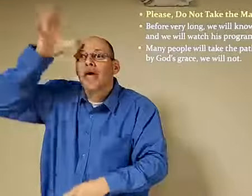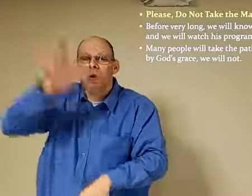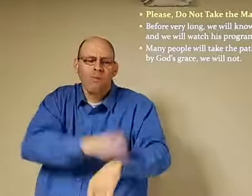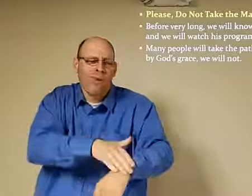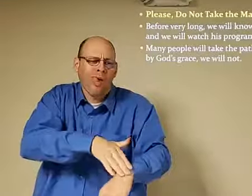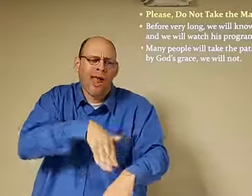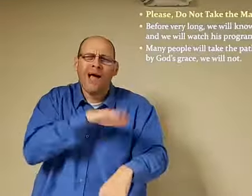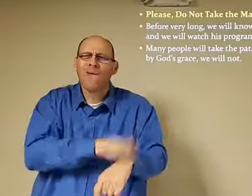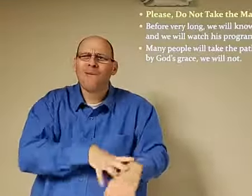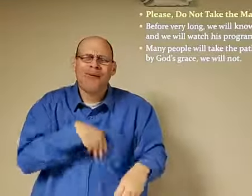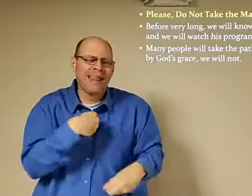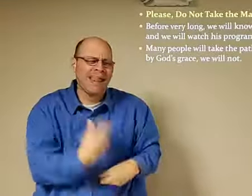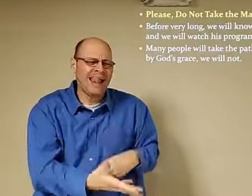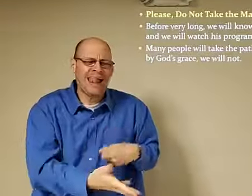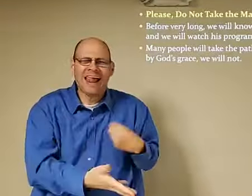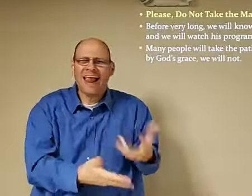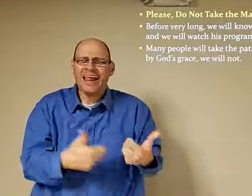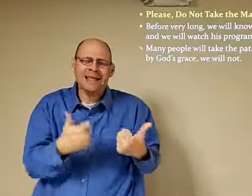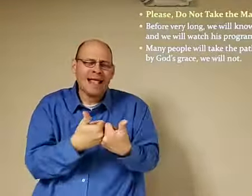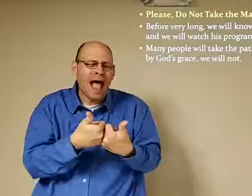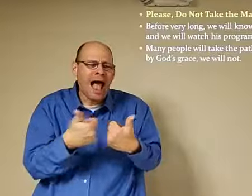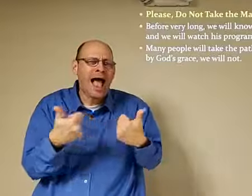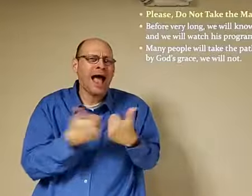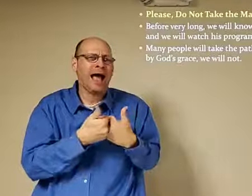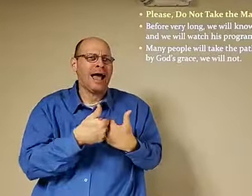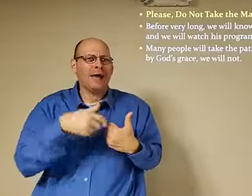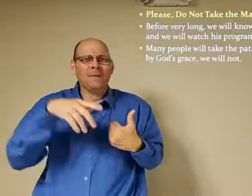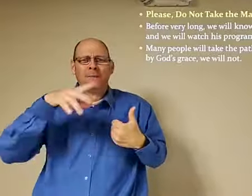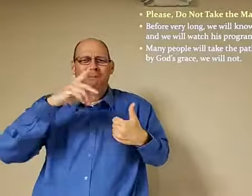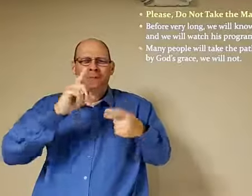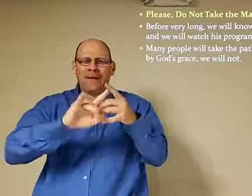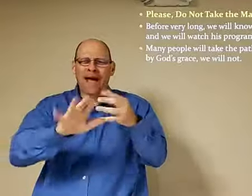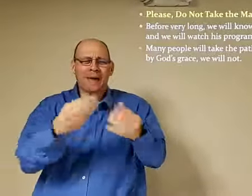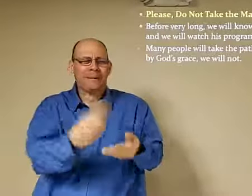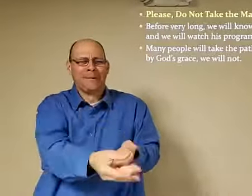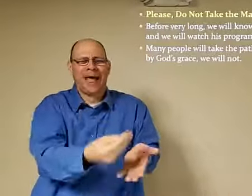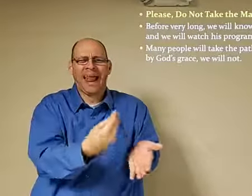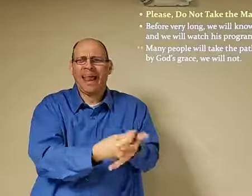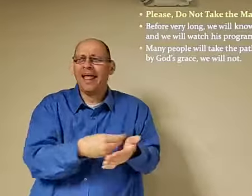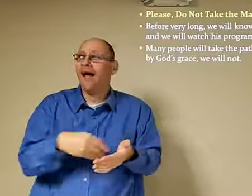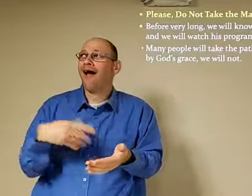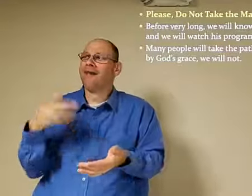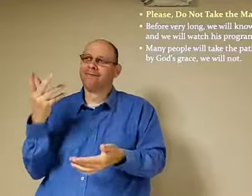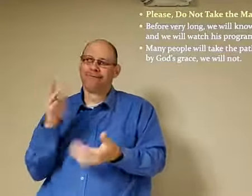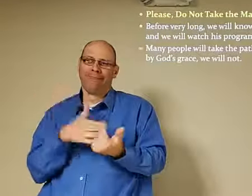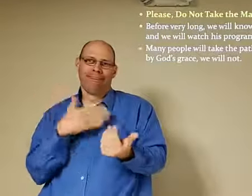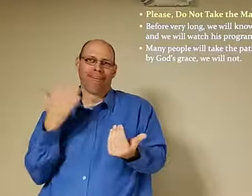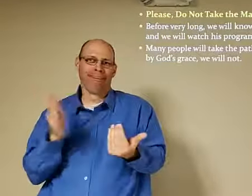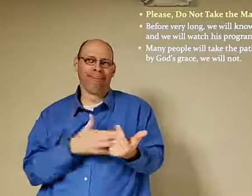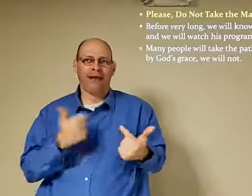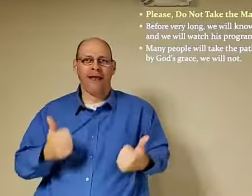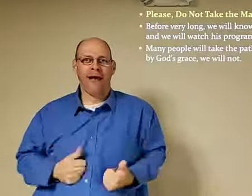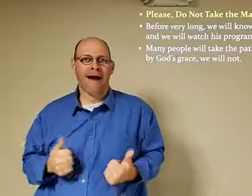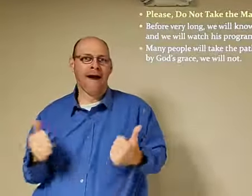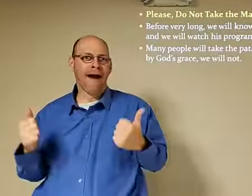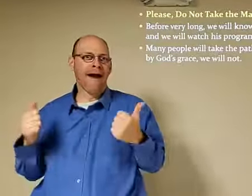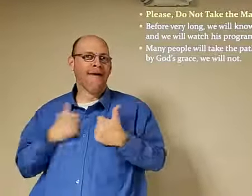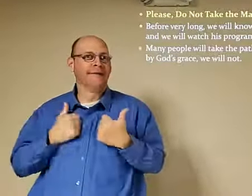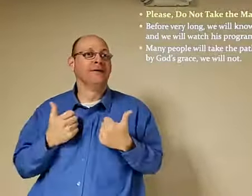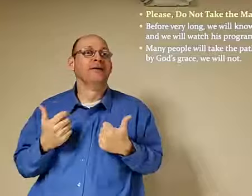okay you know the word spoiled you know they've been given things and their tolerance level